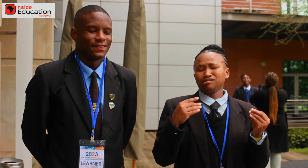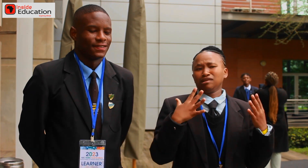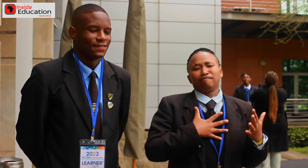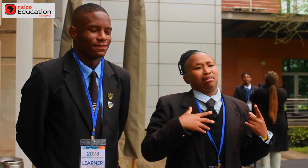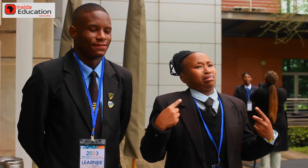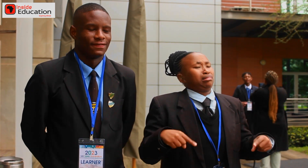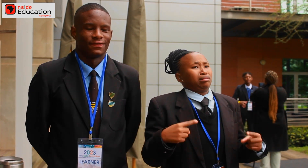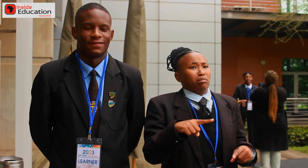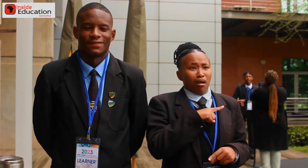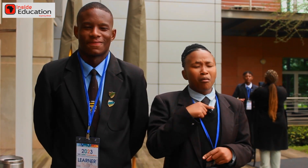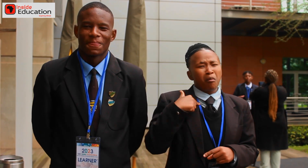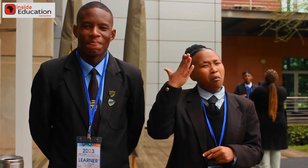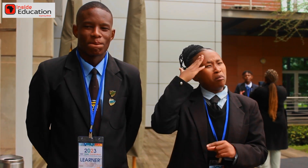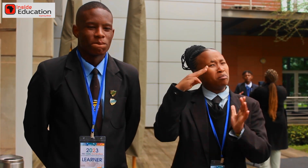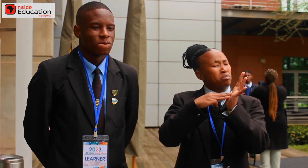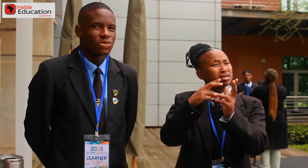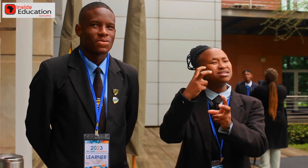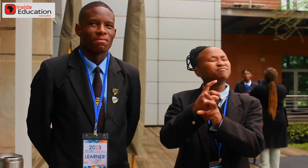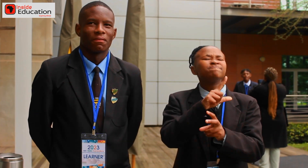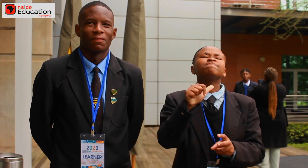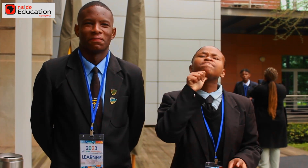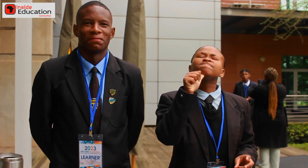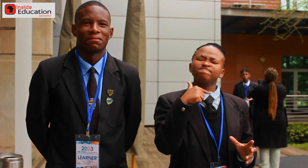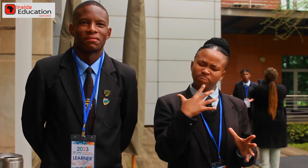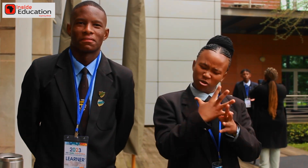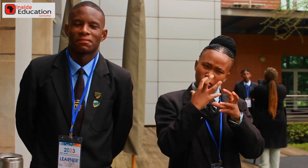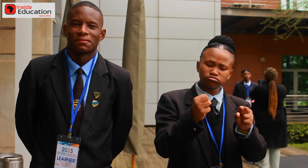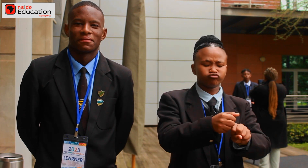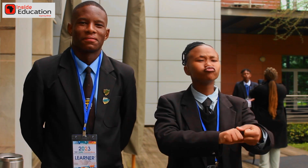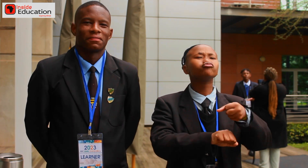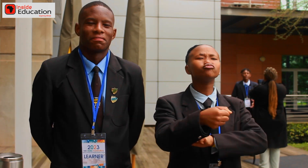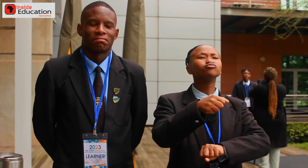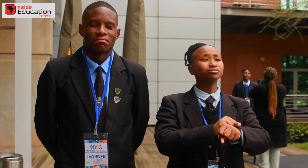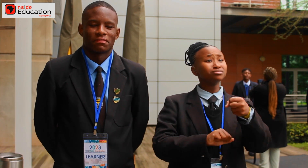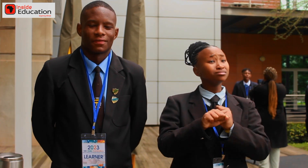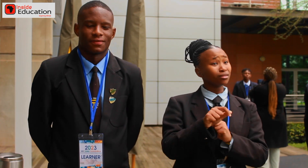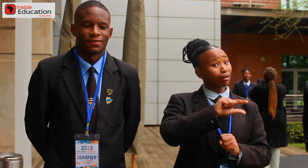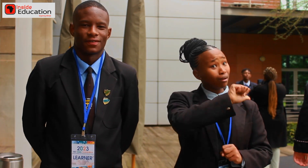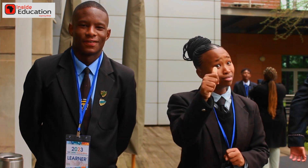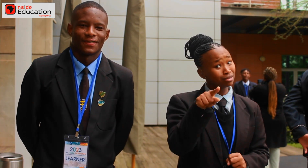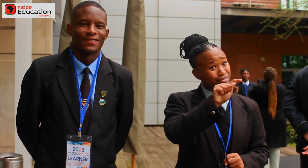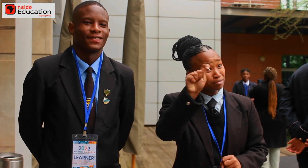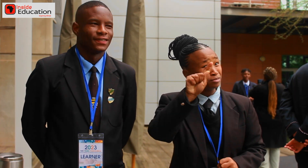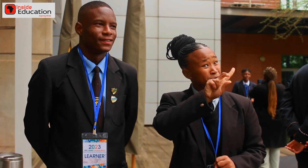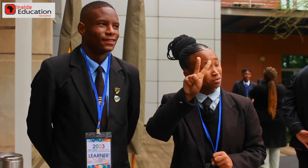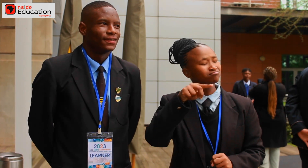I failed my grade 11. So, getting into matric, which is my grade 12,